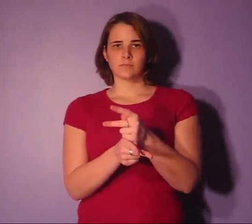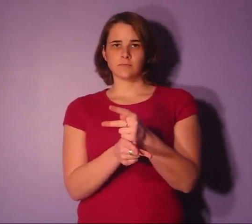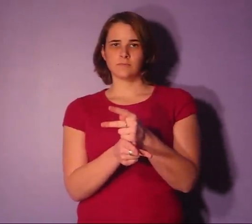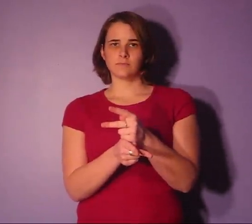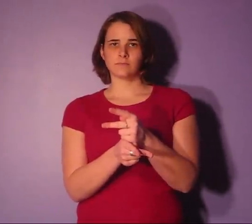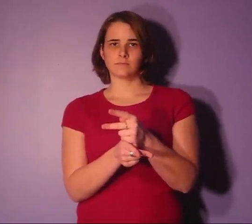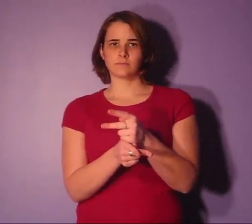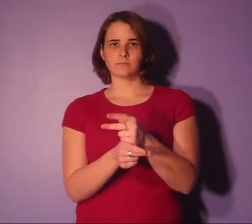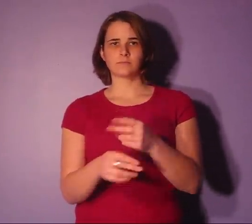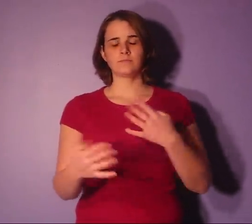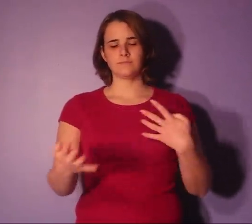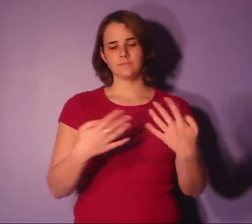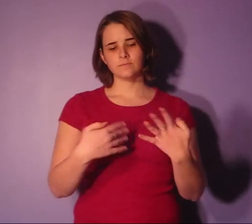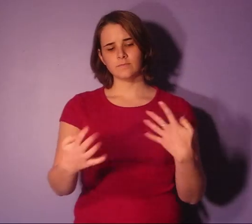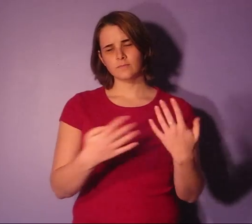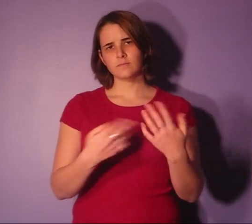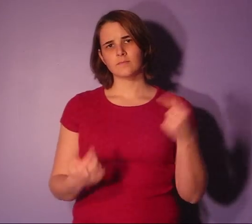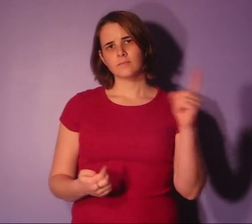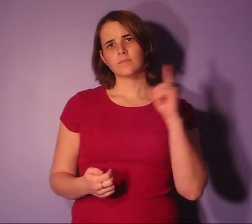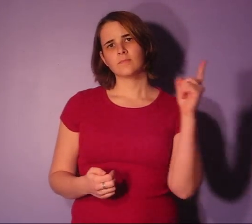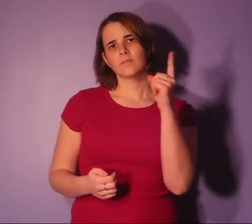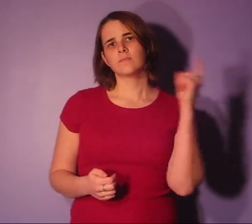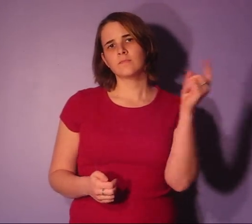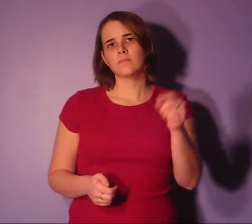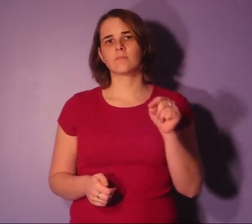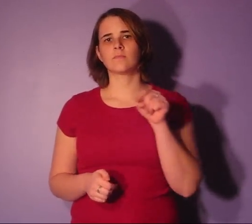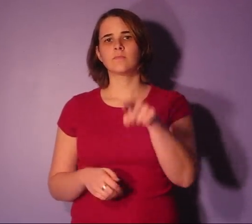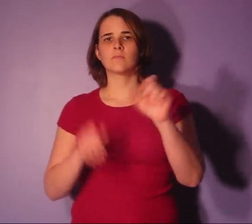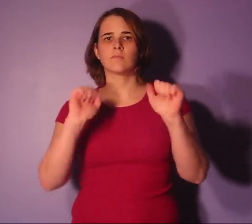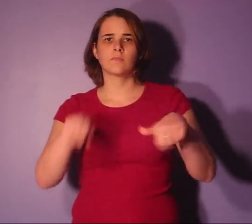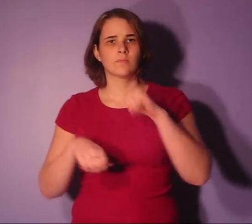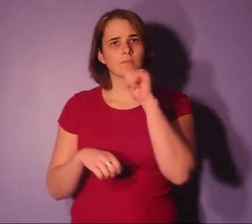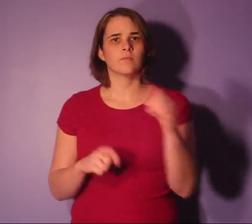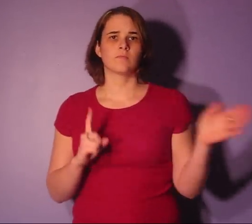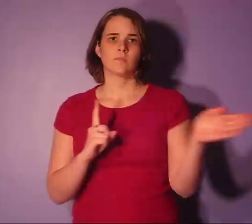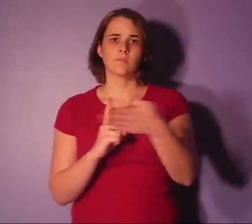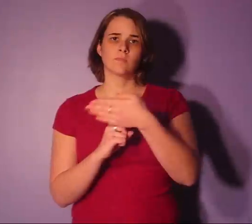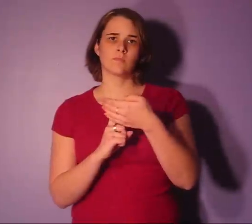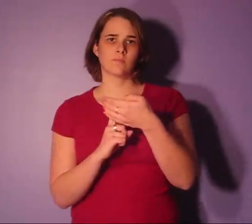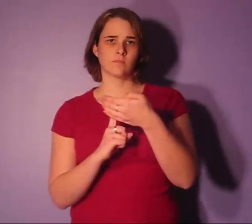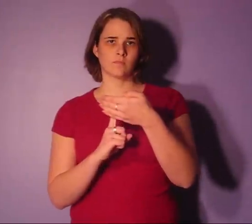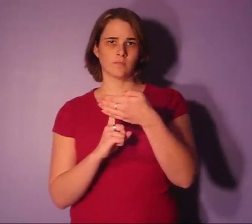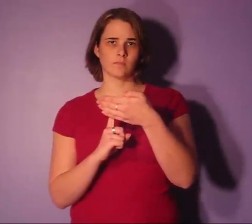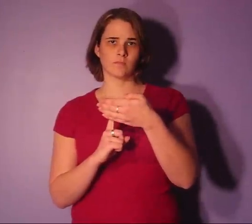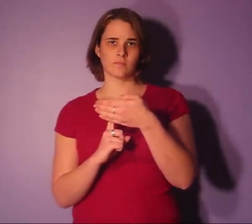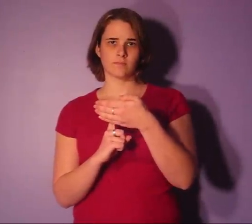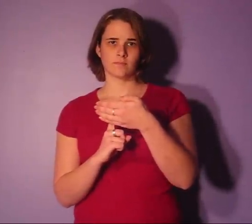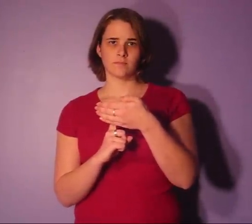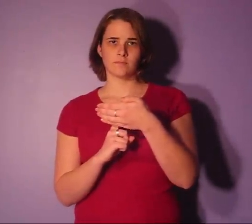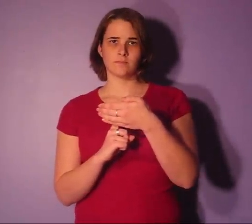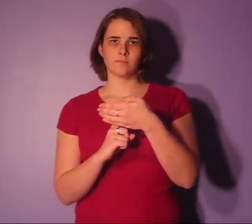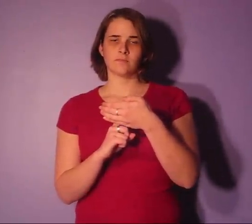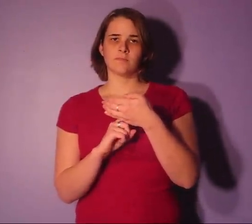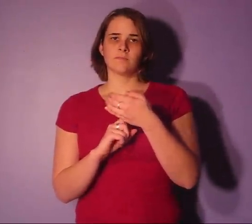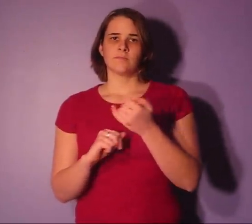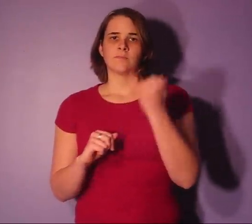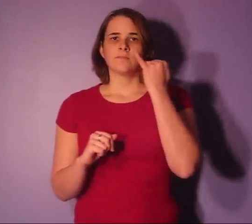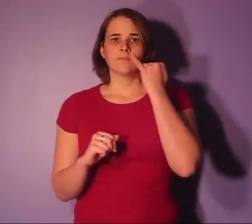May be the only one you can't betray If